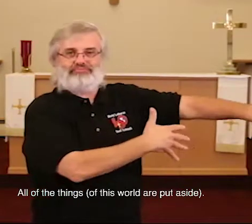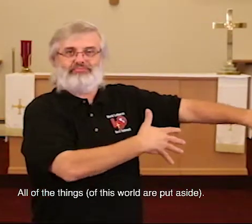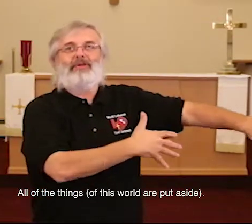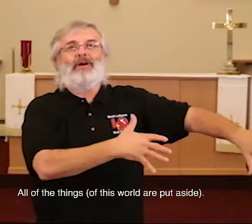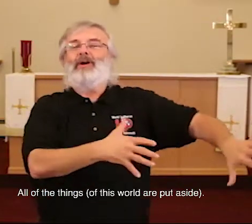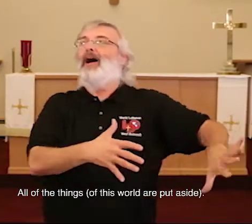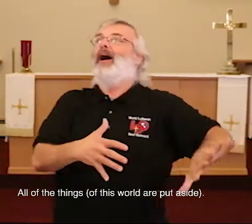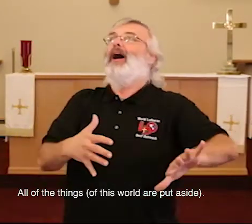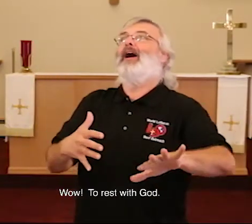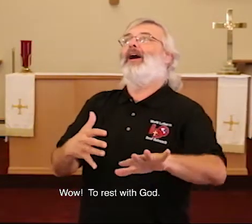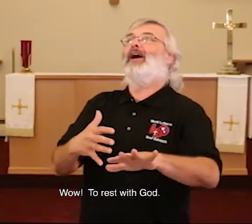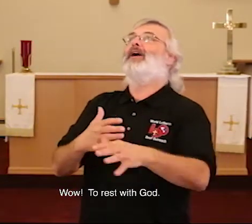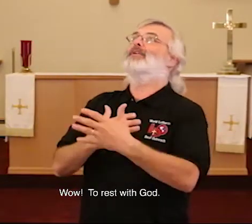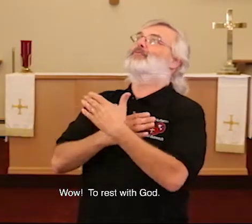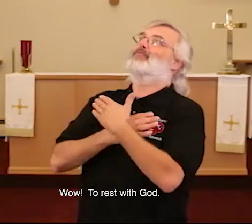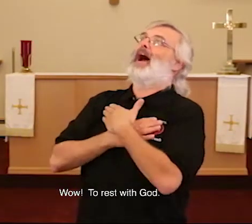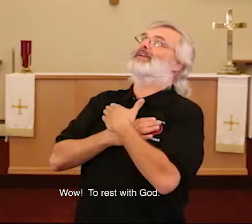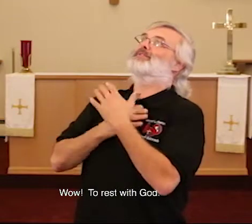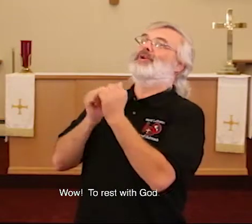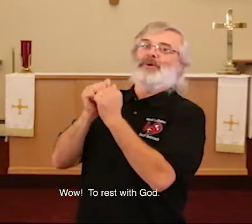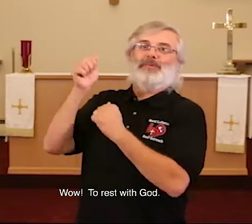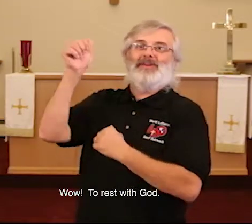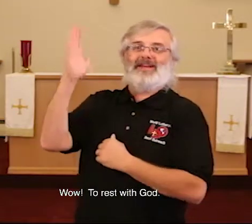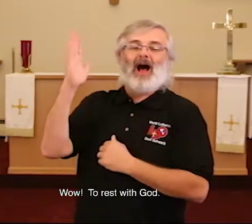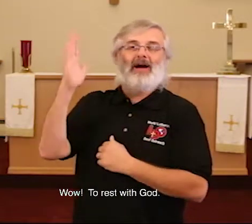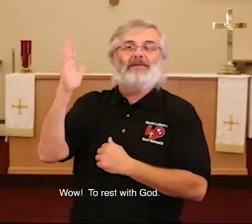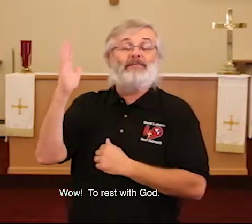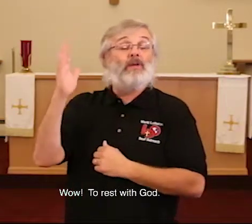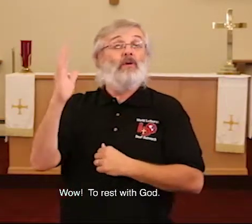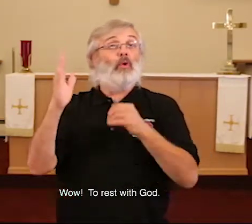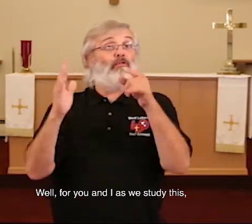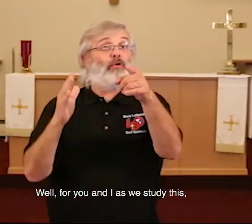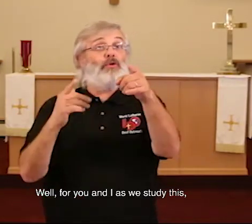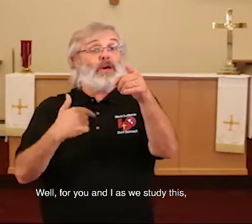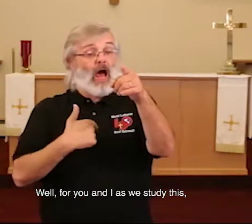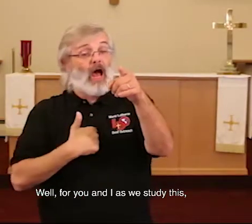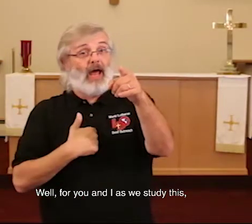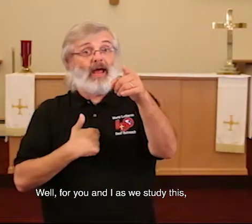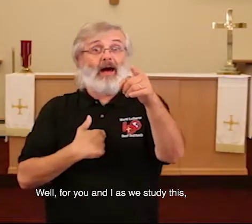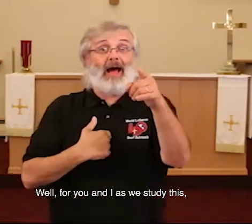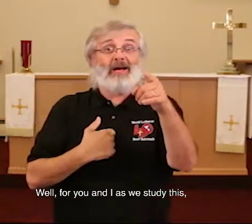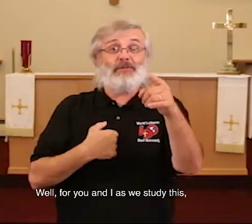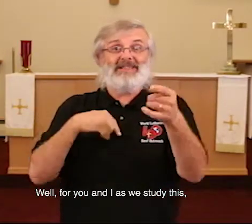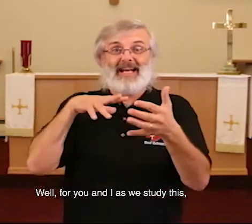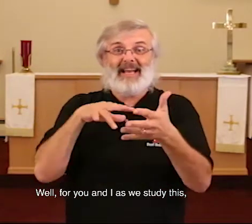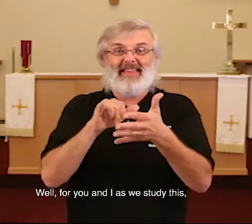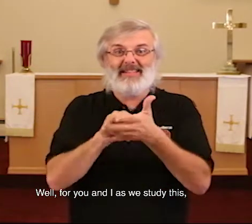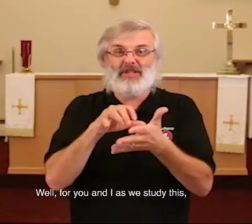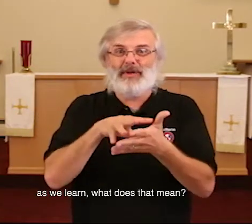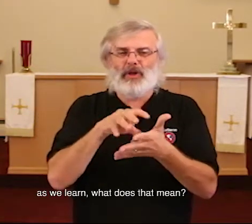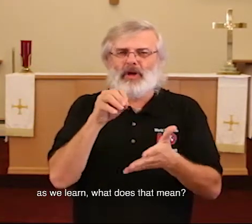to rest with God. Well, for you and I, as we study this, as we learn,